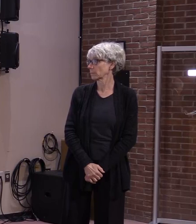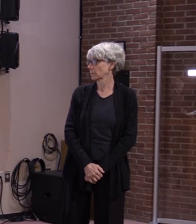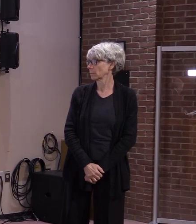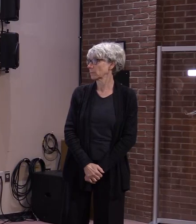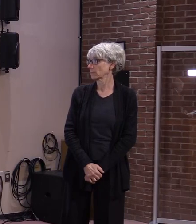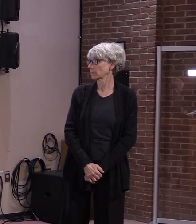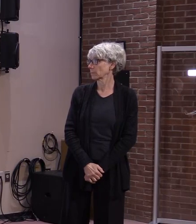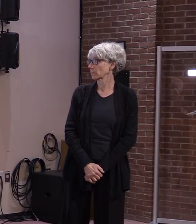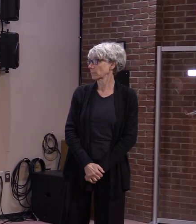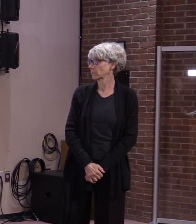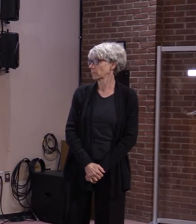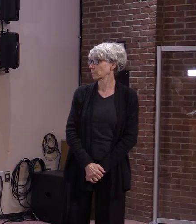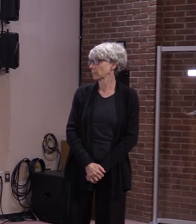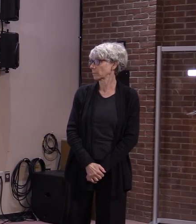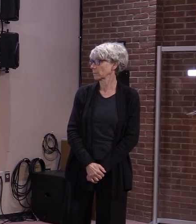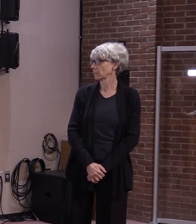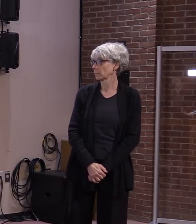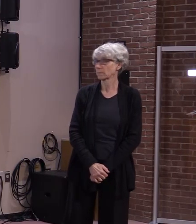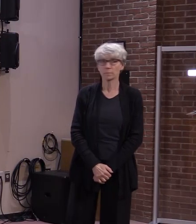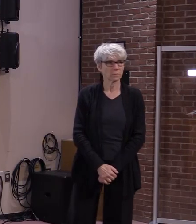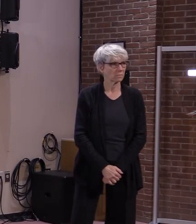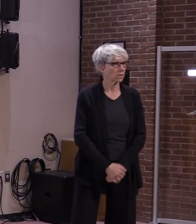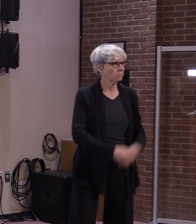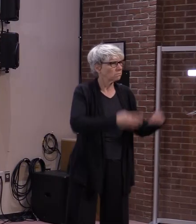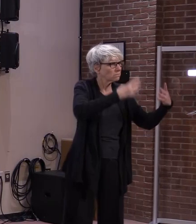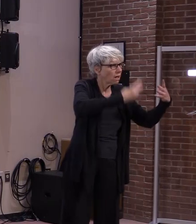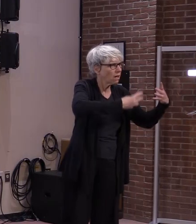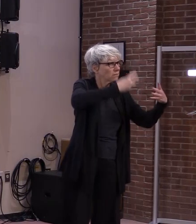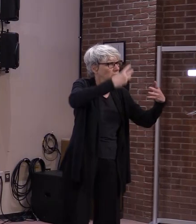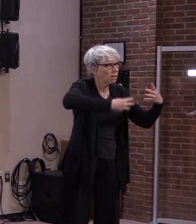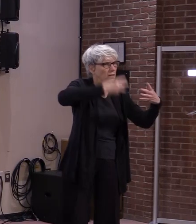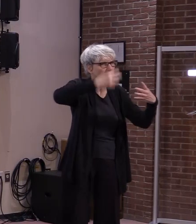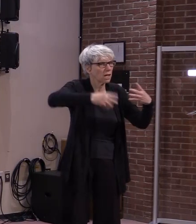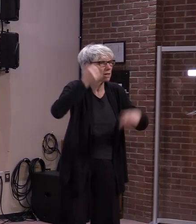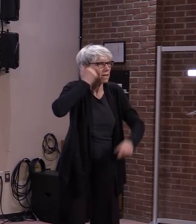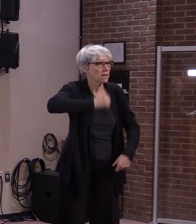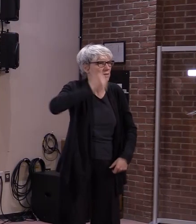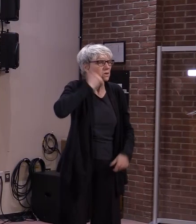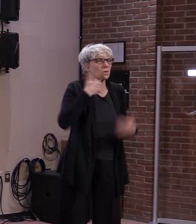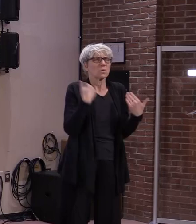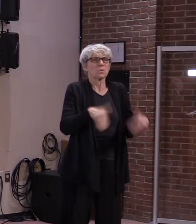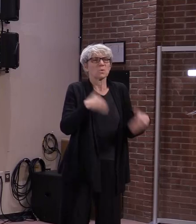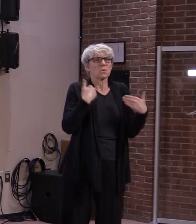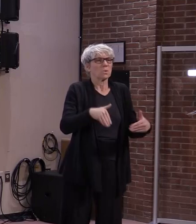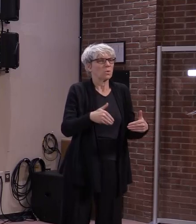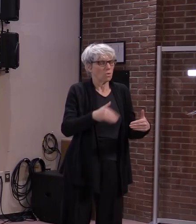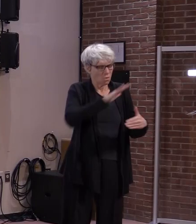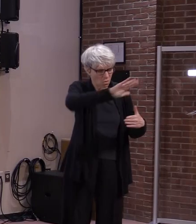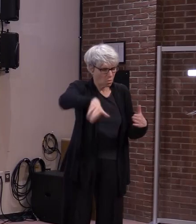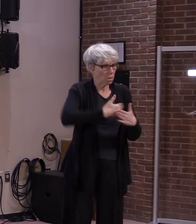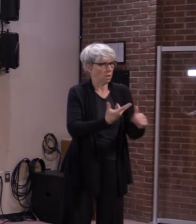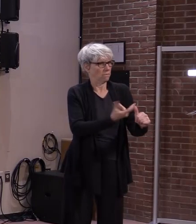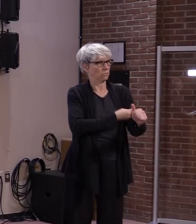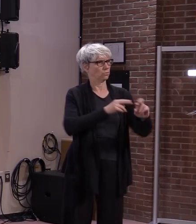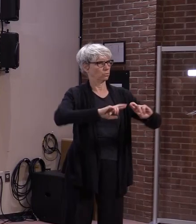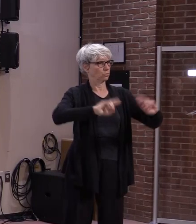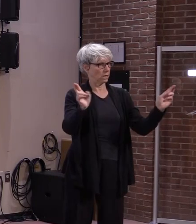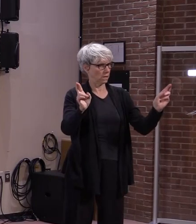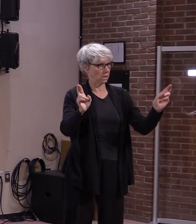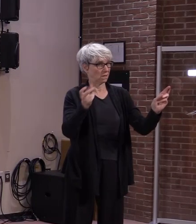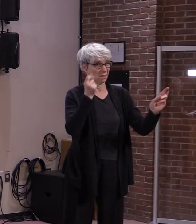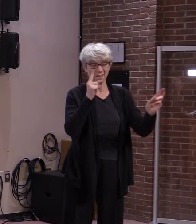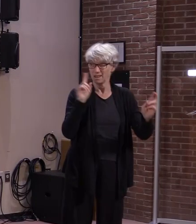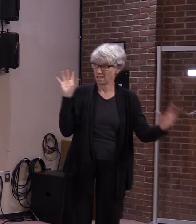Campus Pharmacy. So, as you can see, there are a lot of opportunities, and as I said, over 50